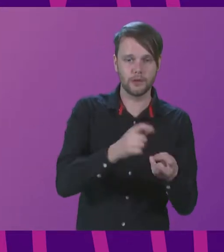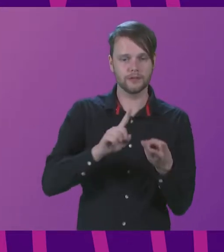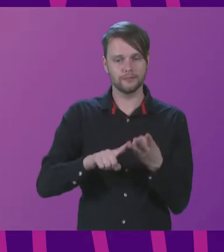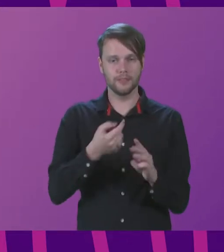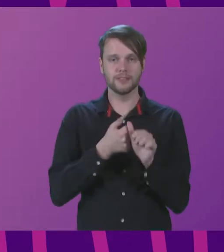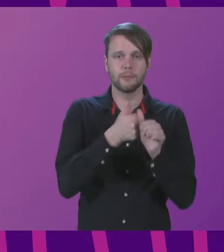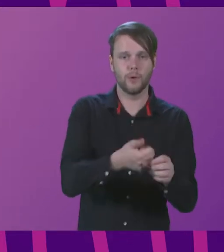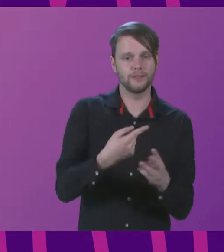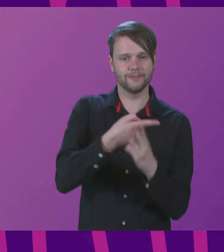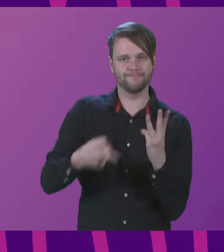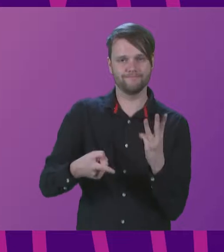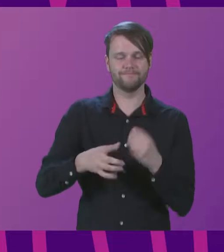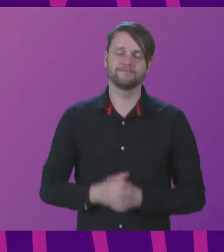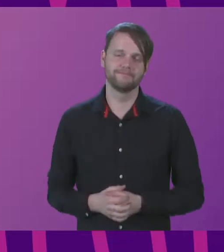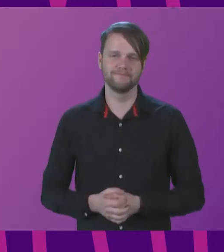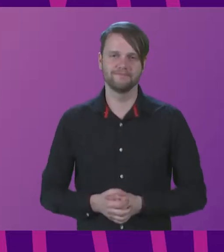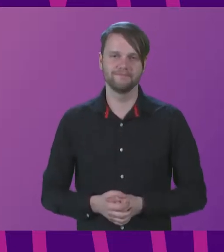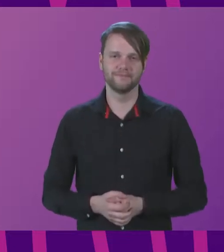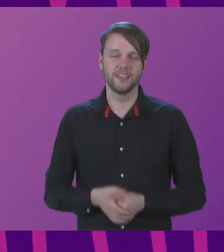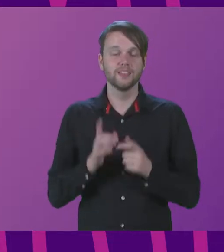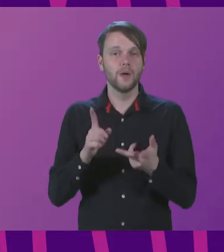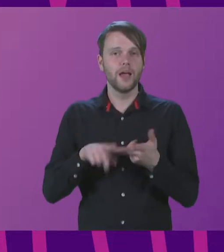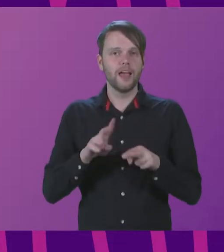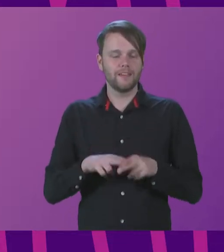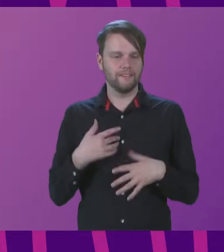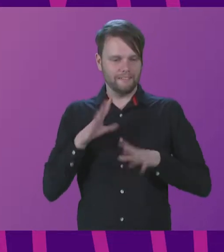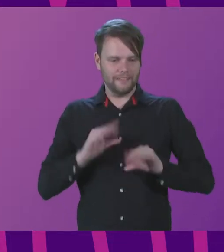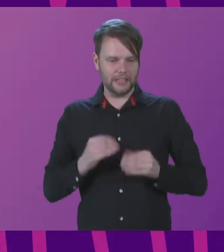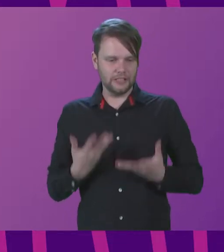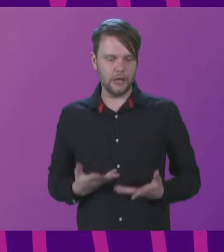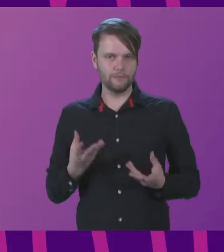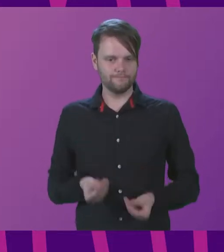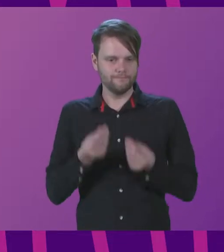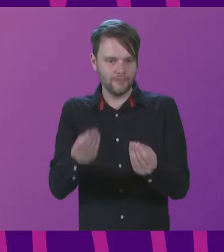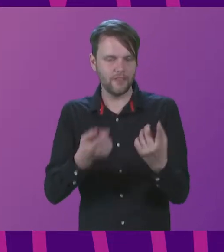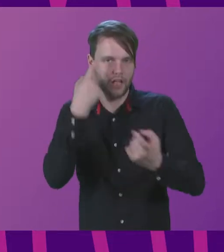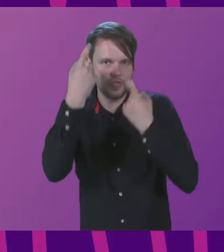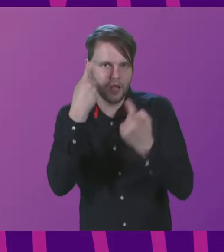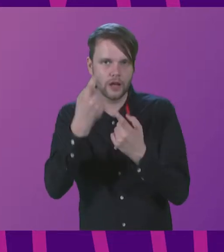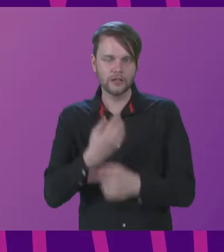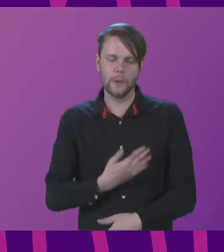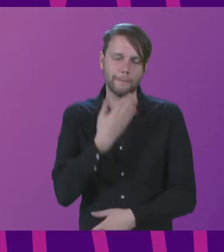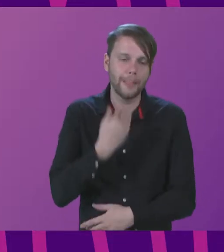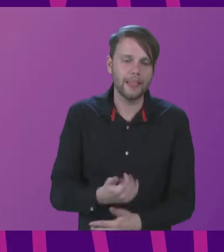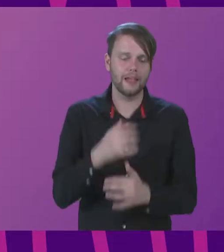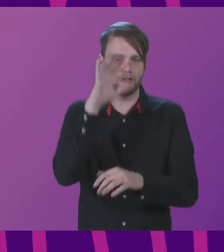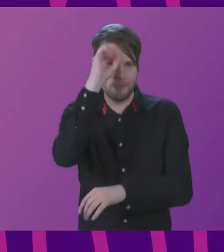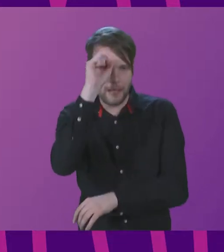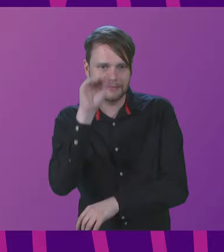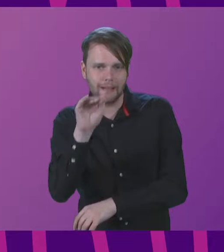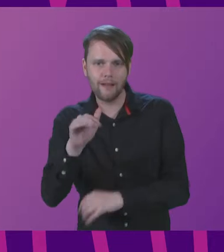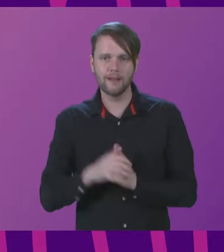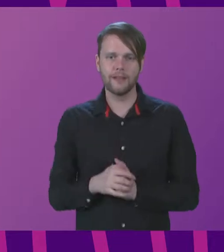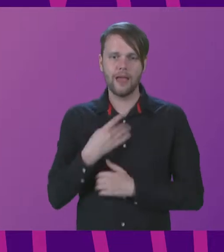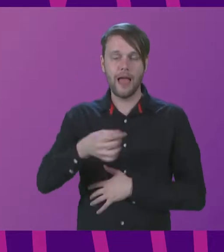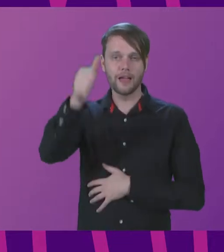support. And so if I leave you with a thought or a plea or a reminder, is that